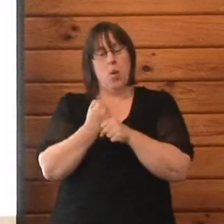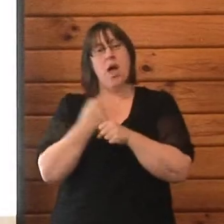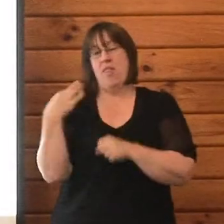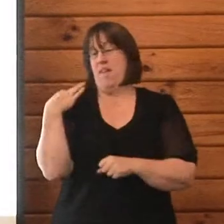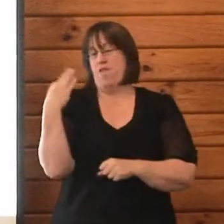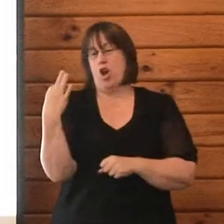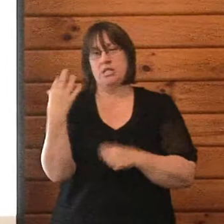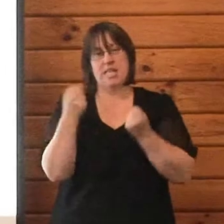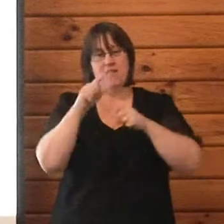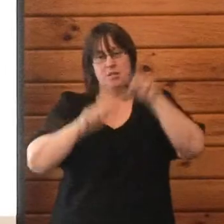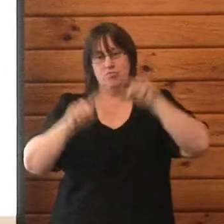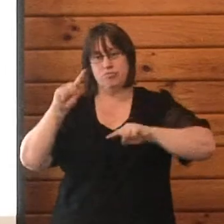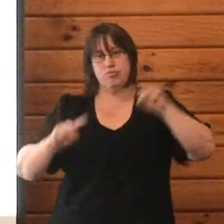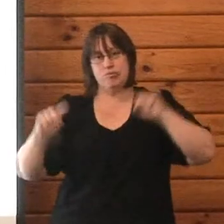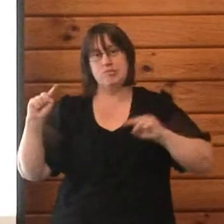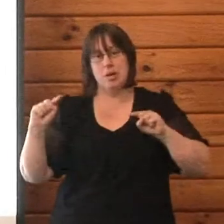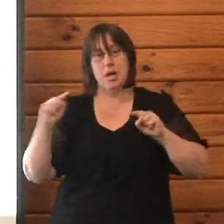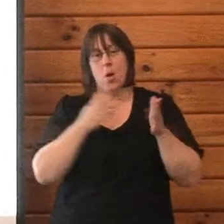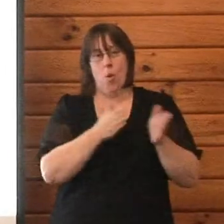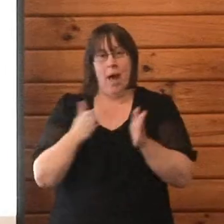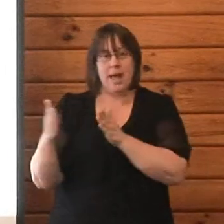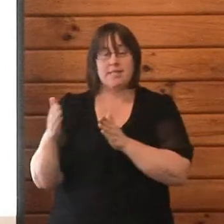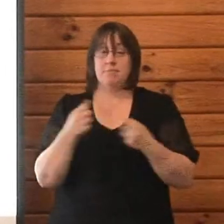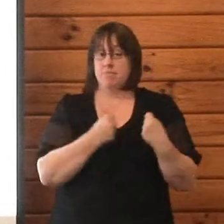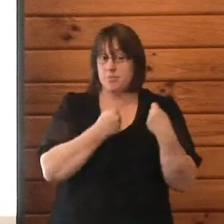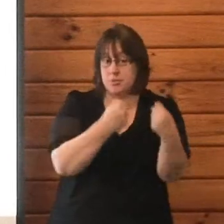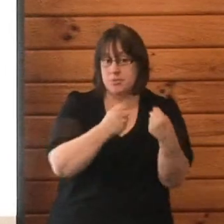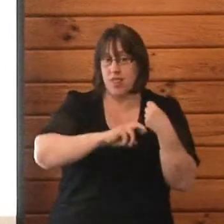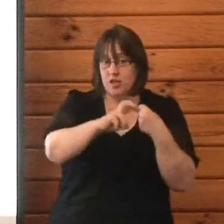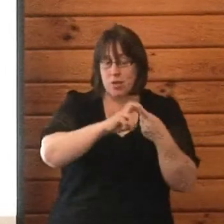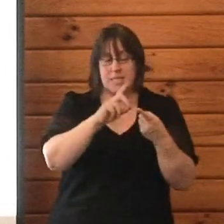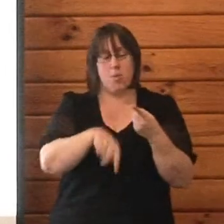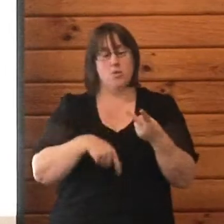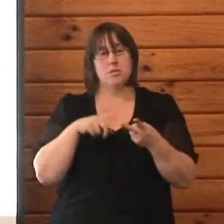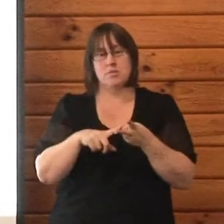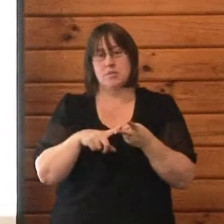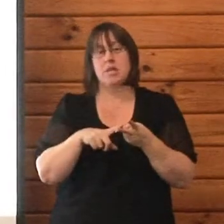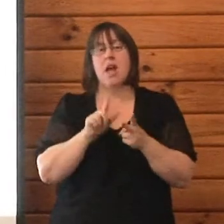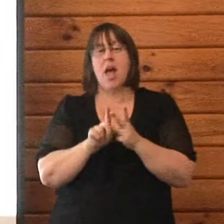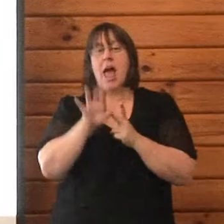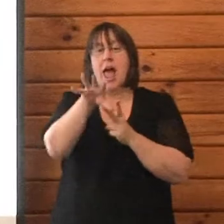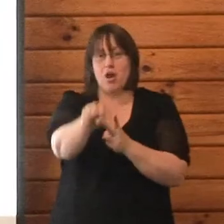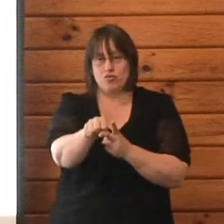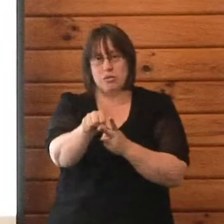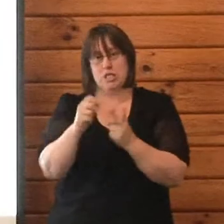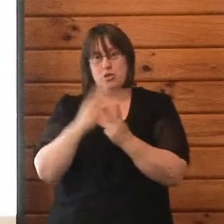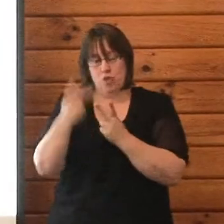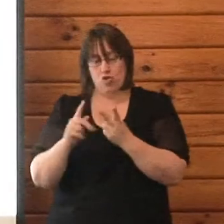capacities. They help drive our community transport. They do our outreach visits. They may do meals on wheels delivery.